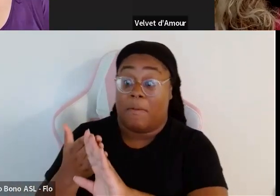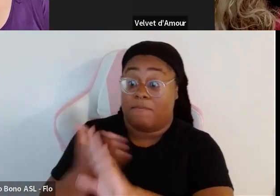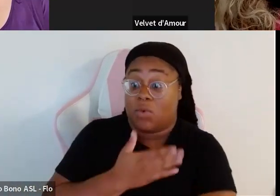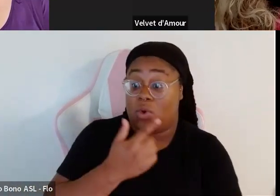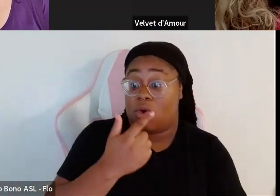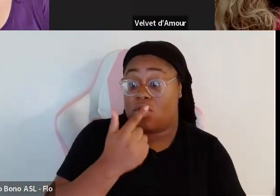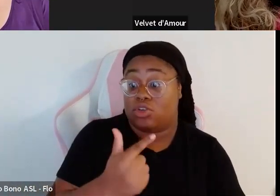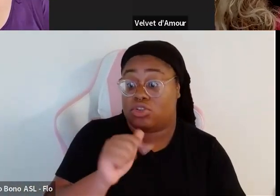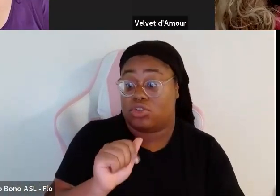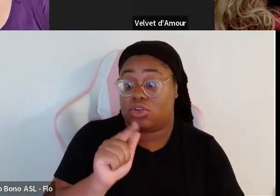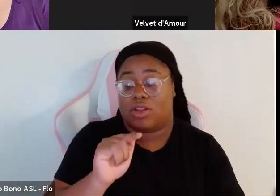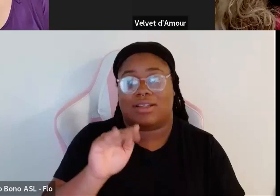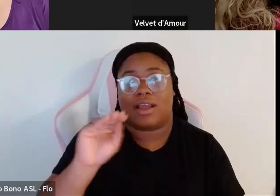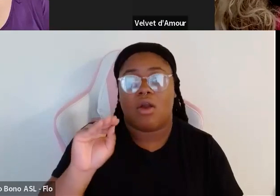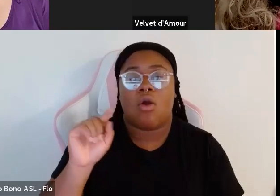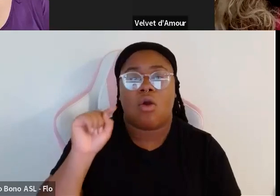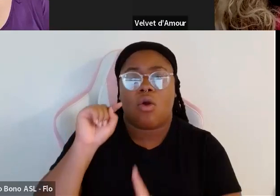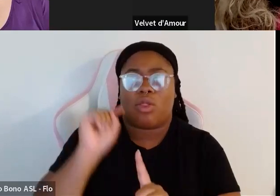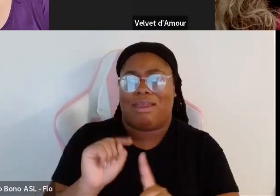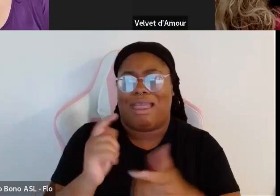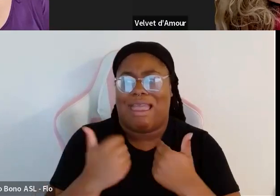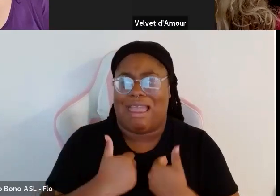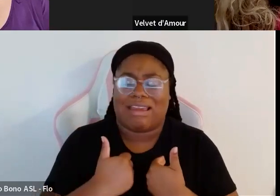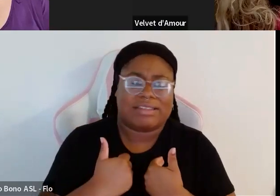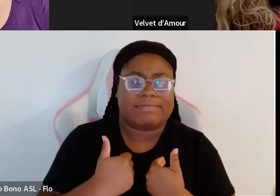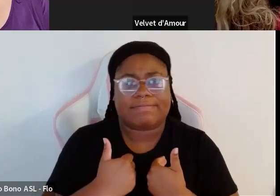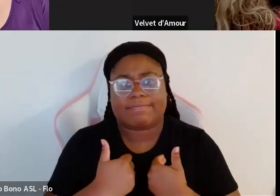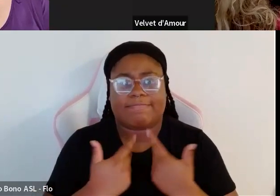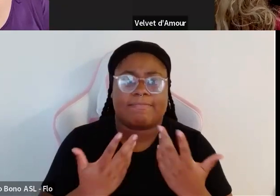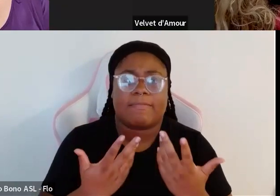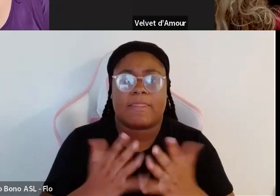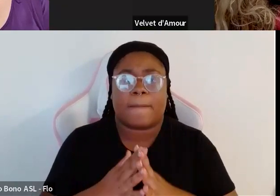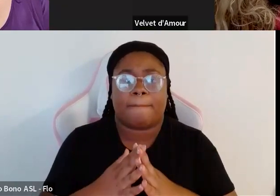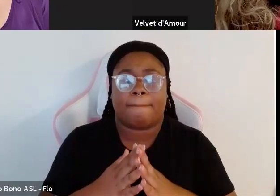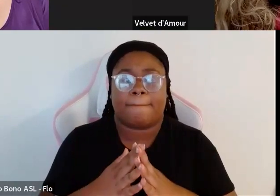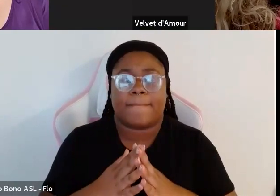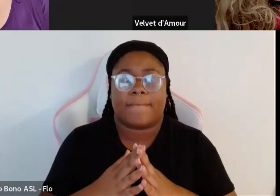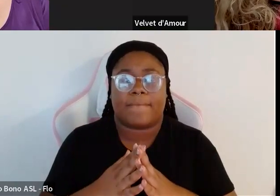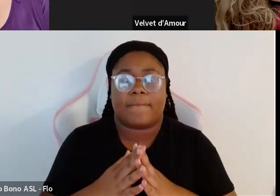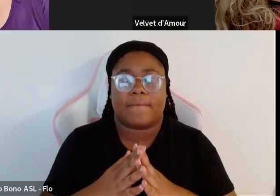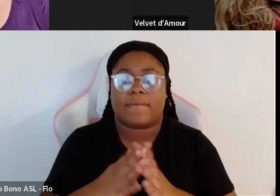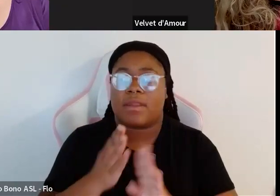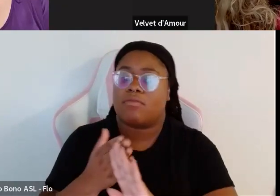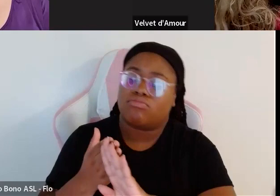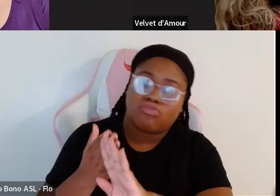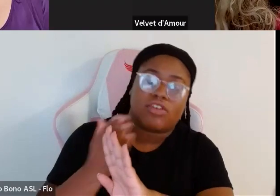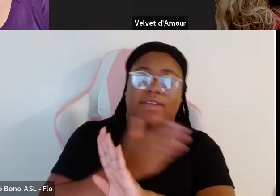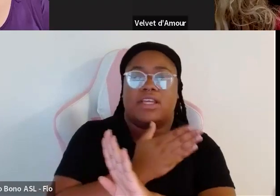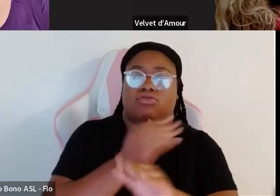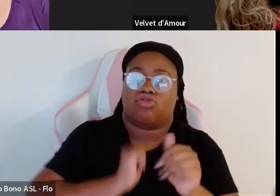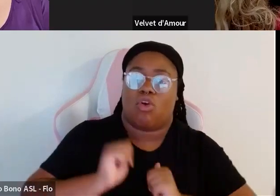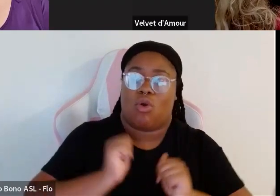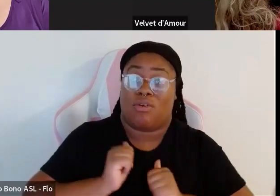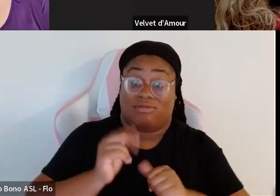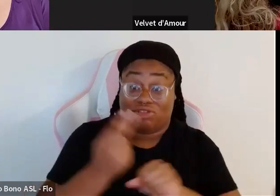was actually having um he was hearkening back to um a previous show where he had used